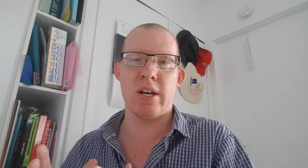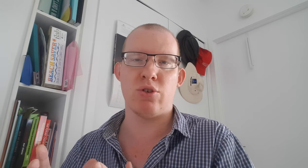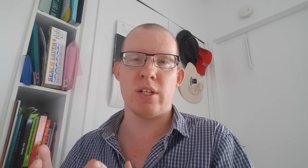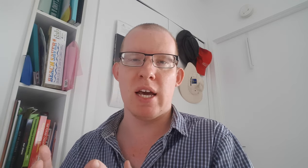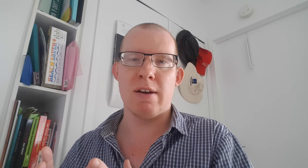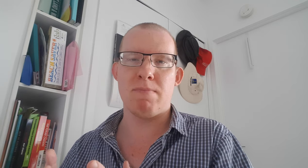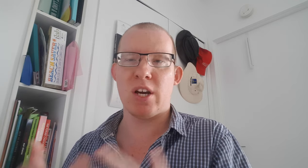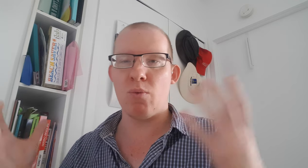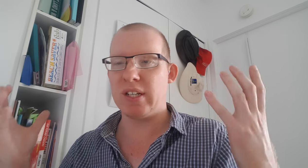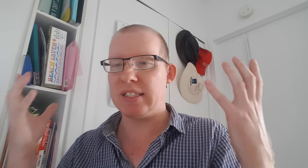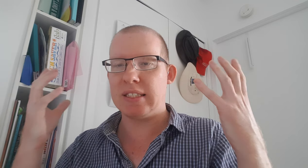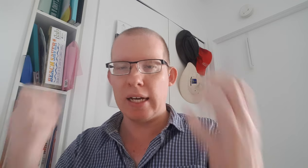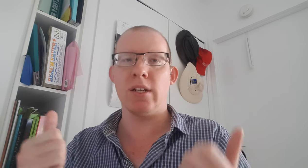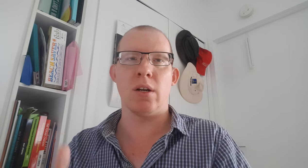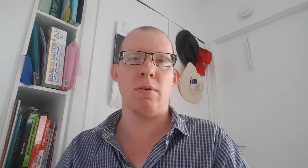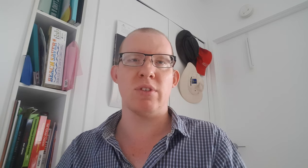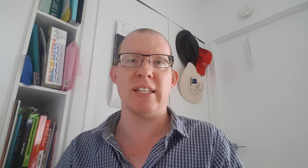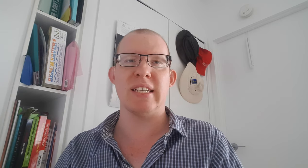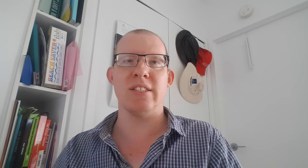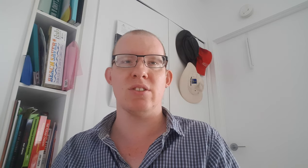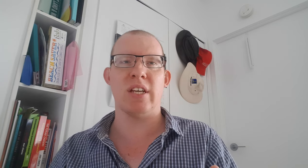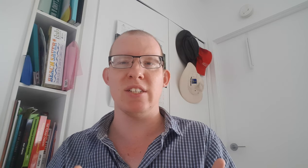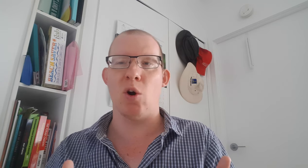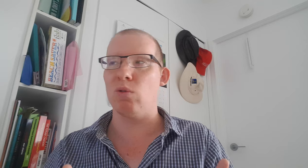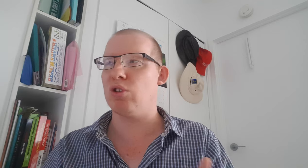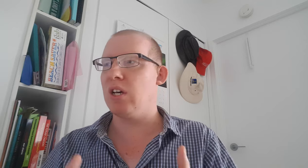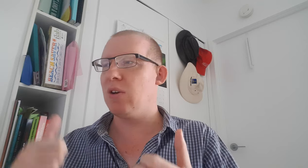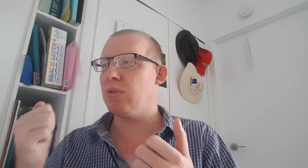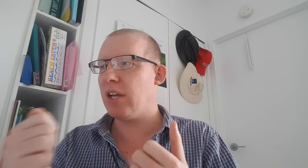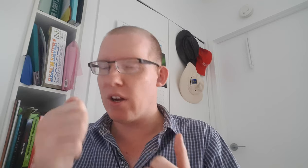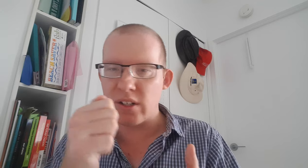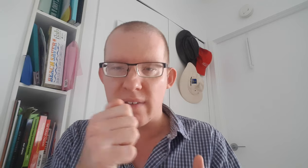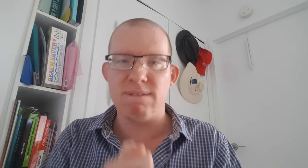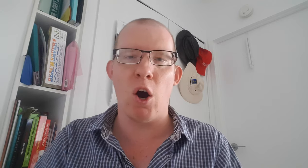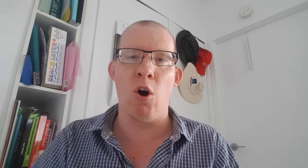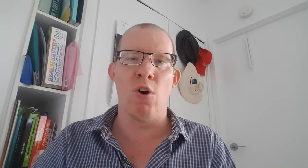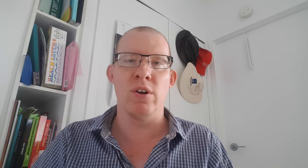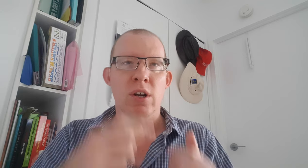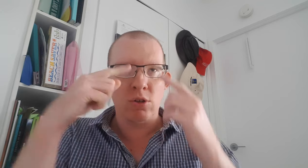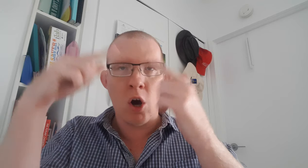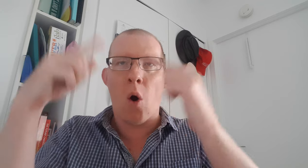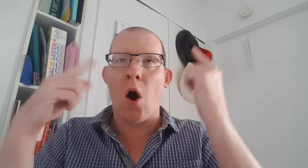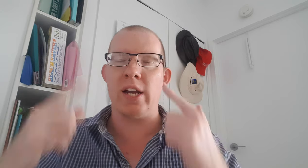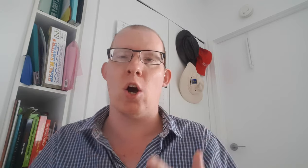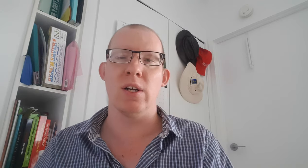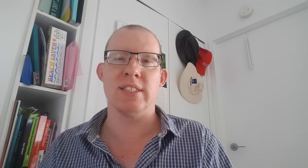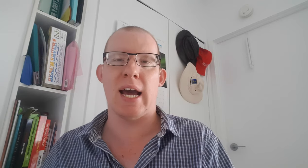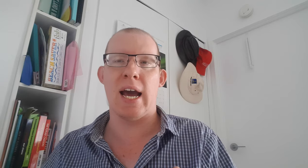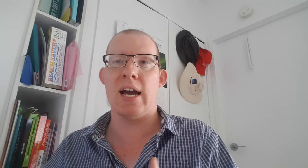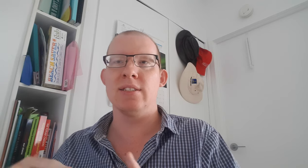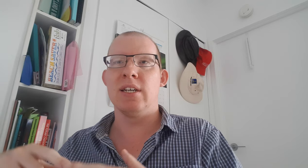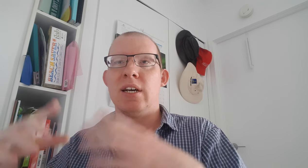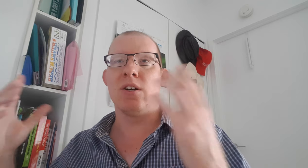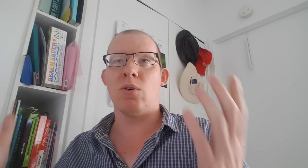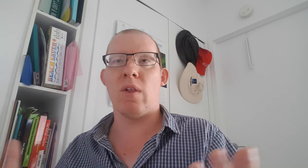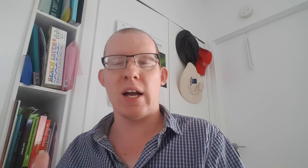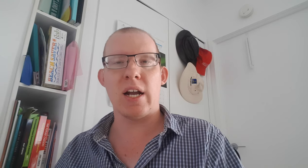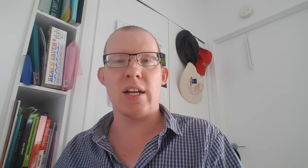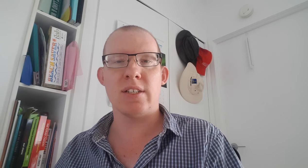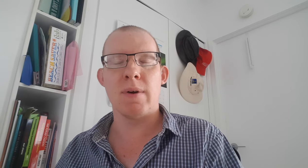because we're standing on technology. We're standing on the phone, no eye contact or like kind of stuff.